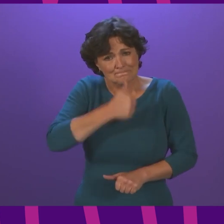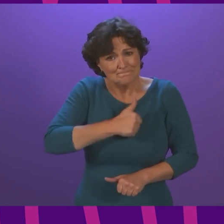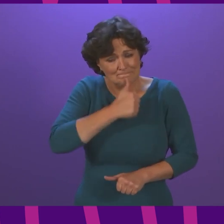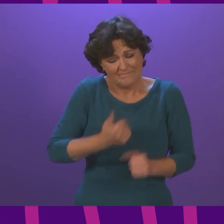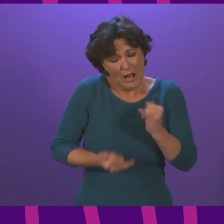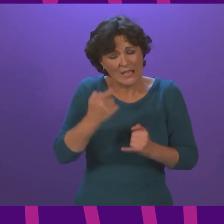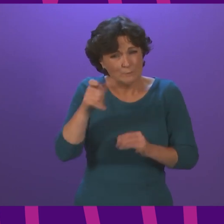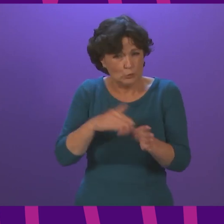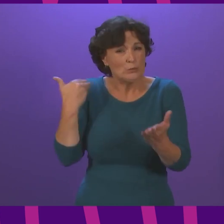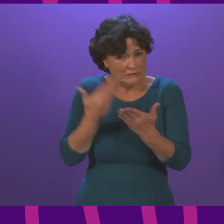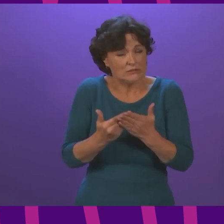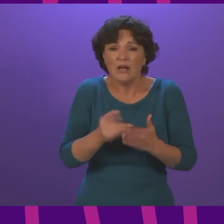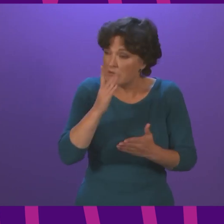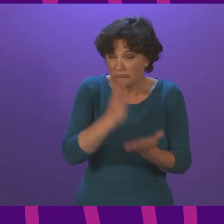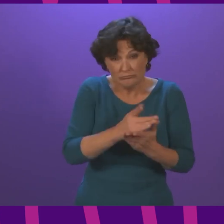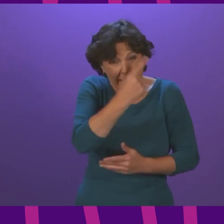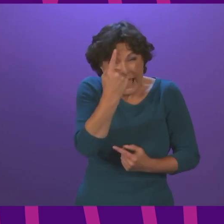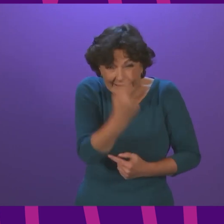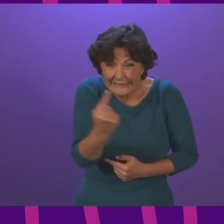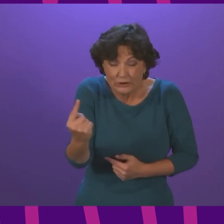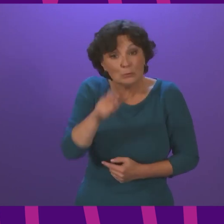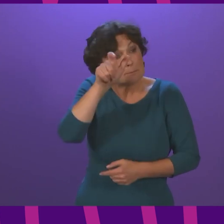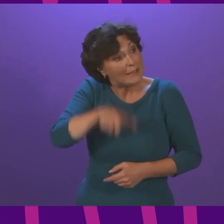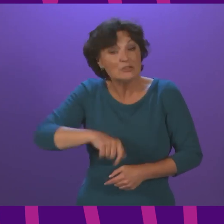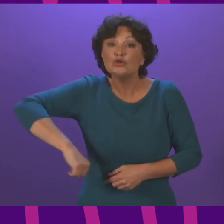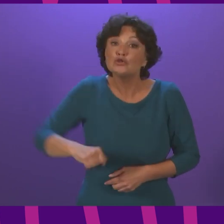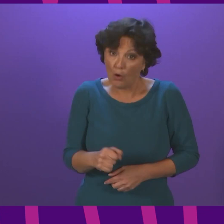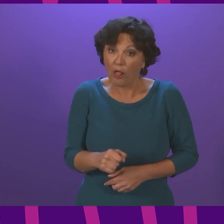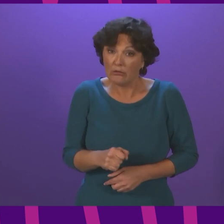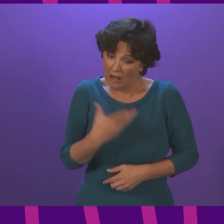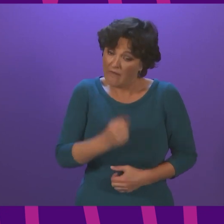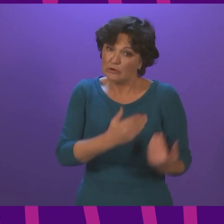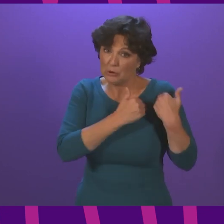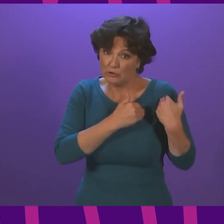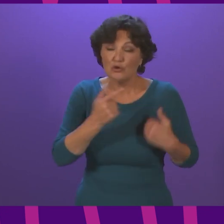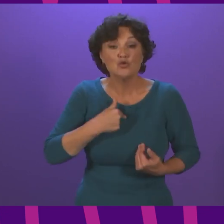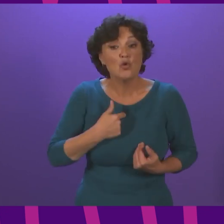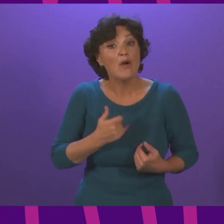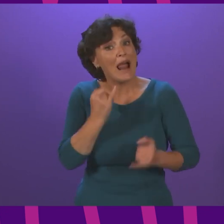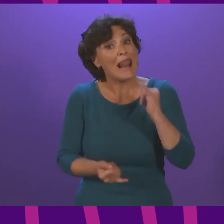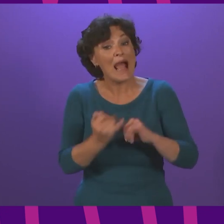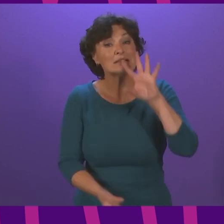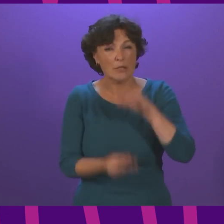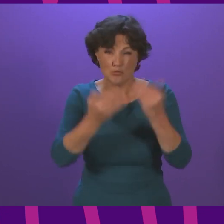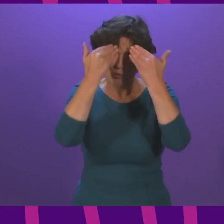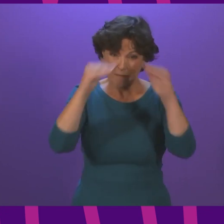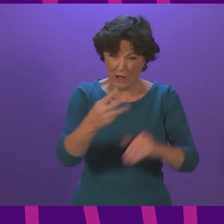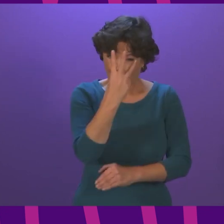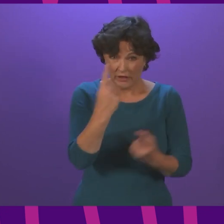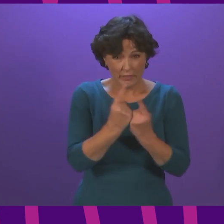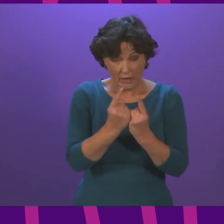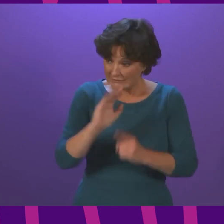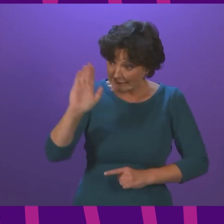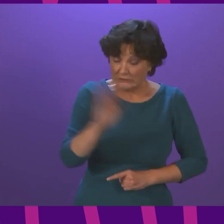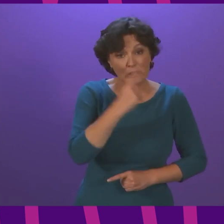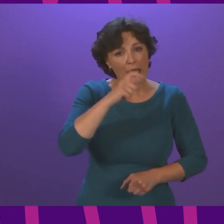of course all of us have a part to play in doing that. So I'll close as usual with a reminder of the three things that we can all do